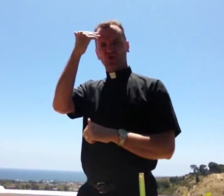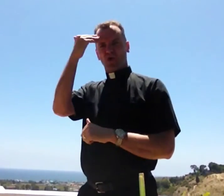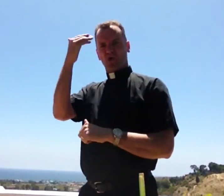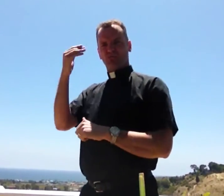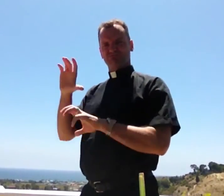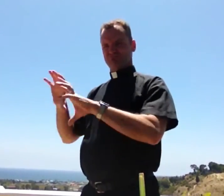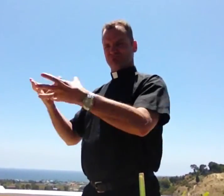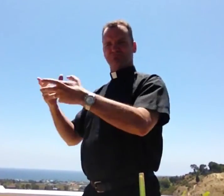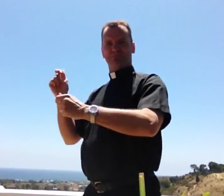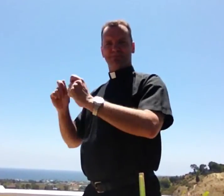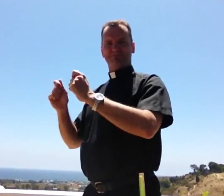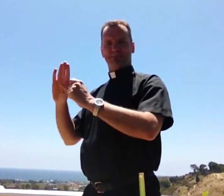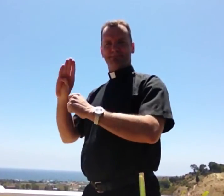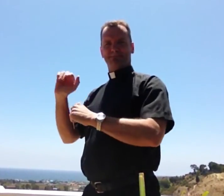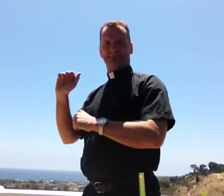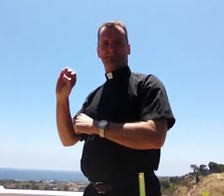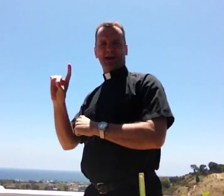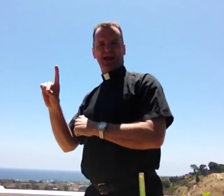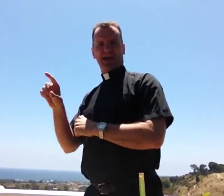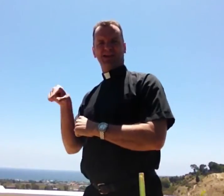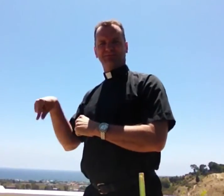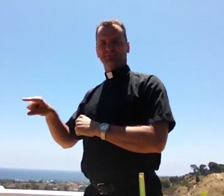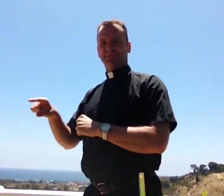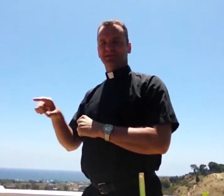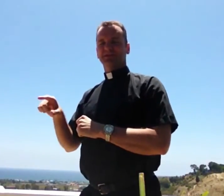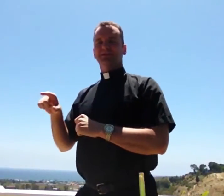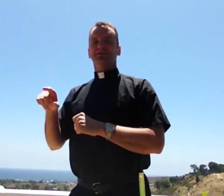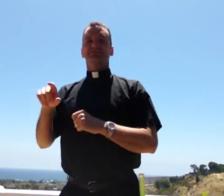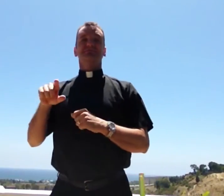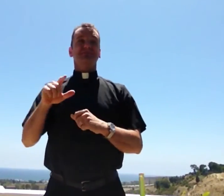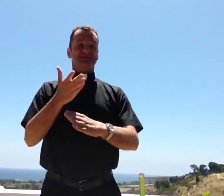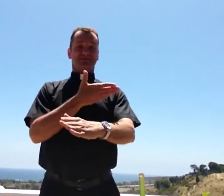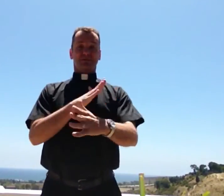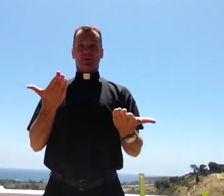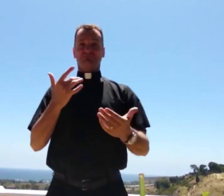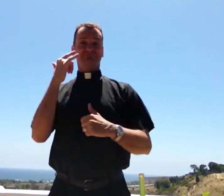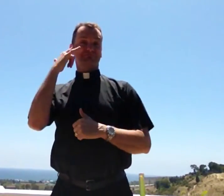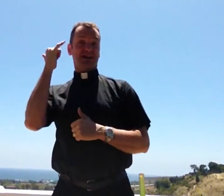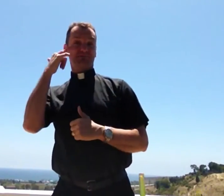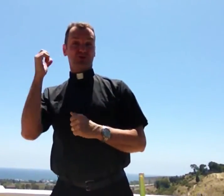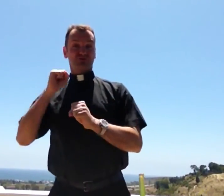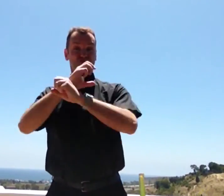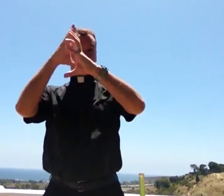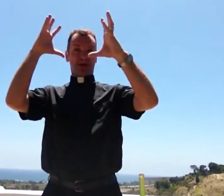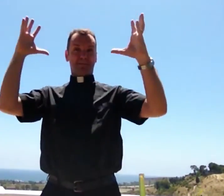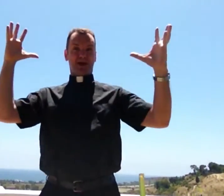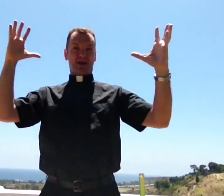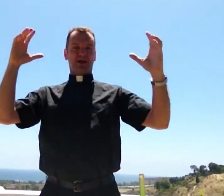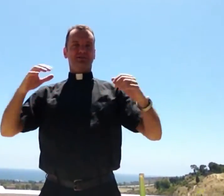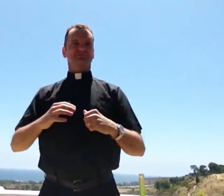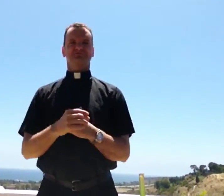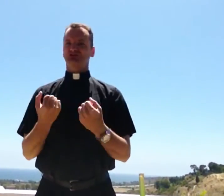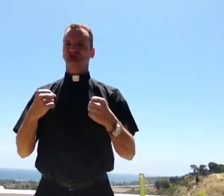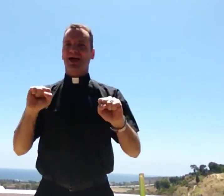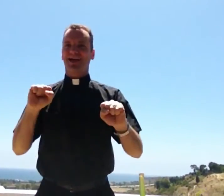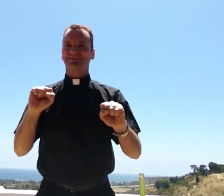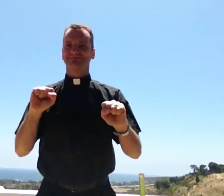Boys. I'm sure many of you are familiar with The Beach Boys. The song is called California Dreaming.